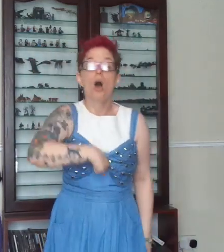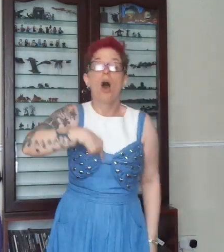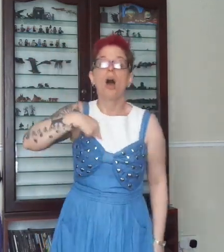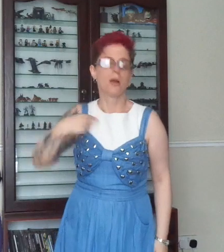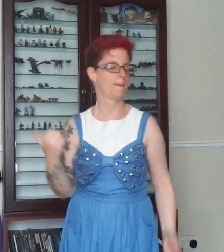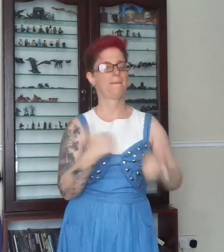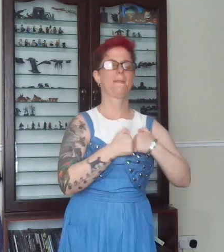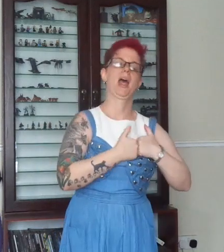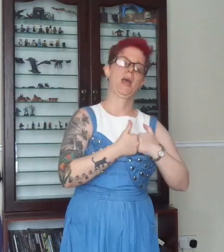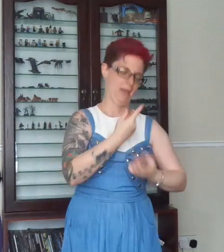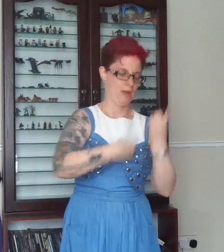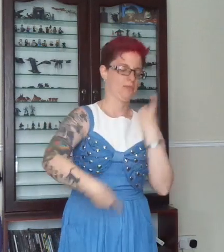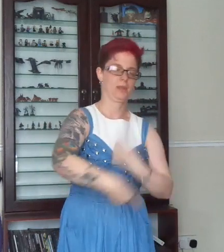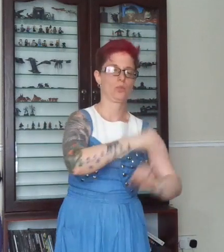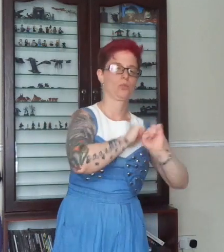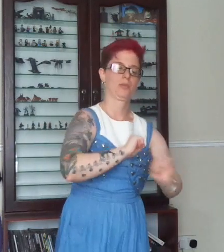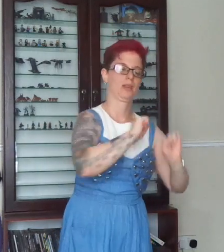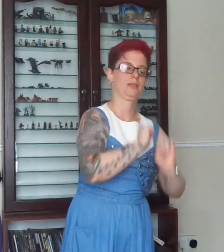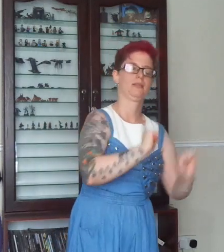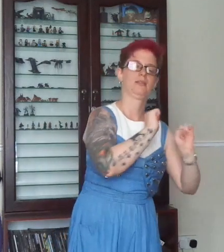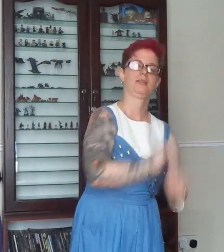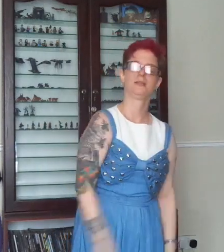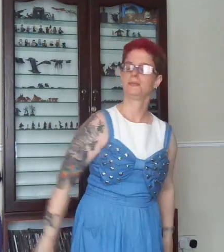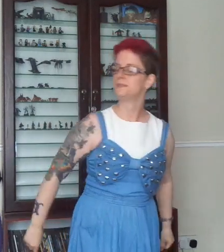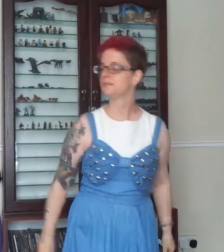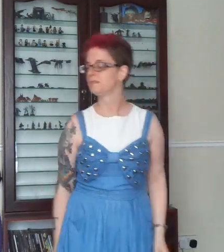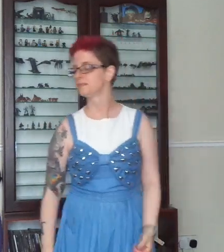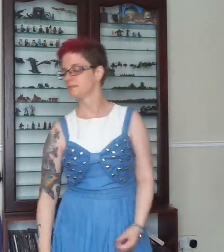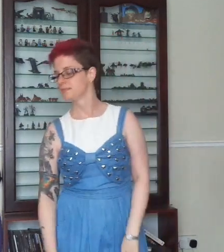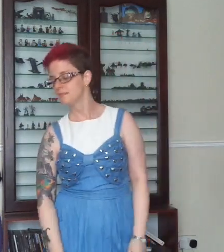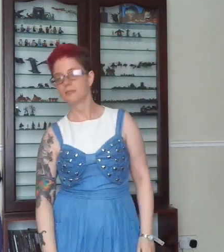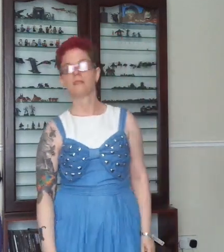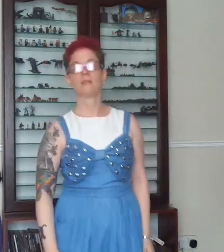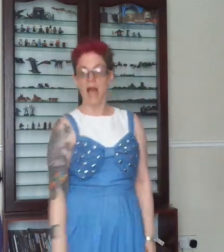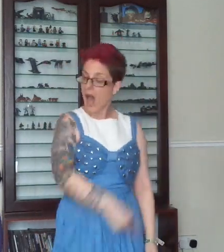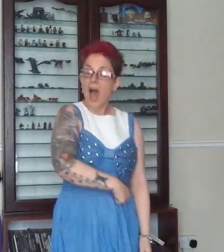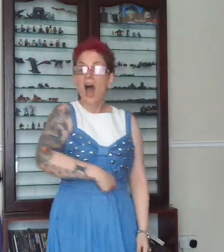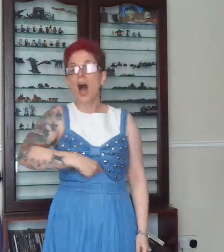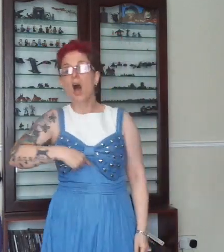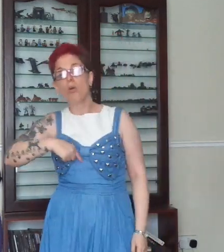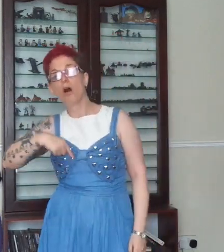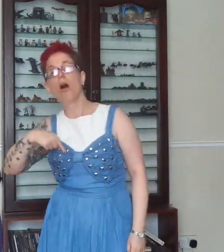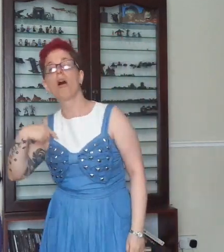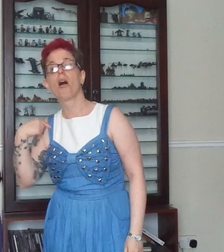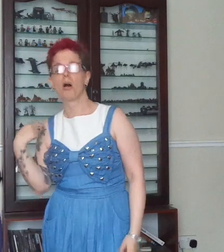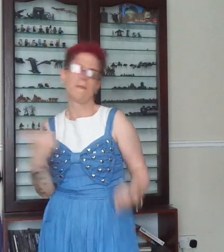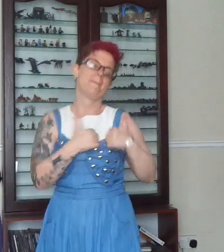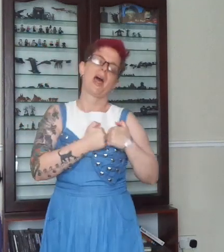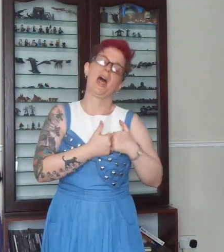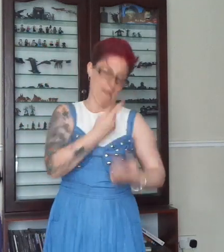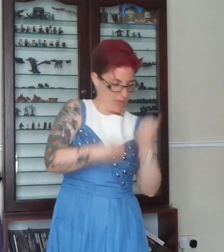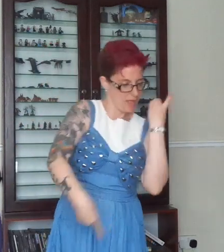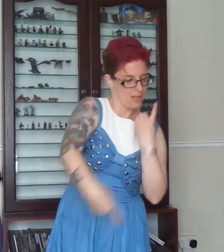Somewhere, somewhere, somewhere, somewhere Baby I'll be out there somewhere,